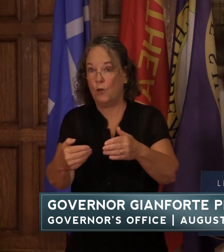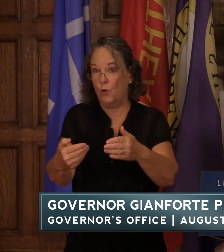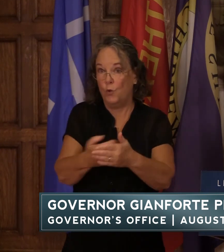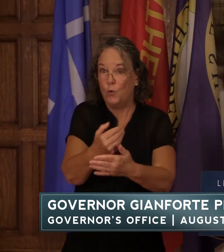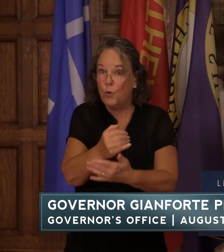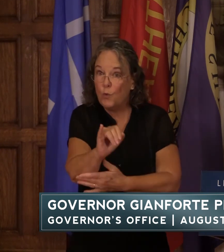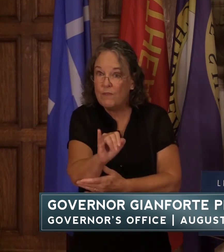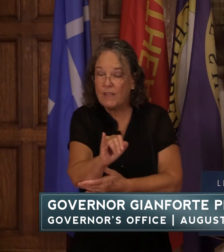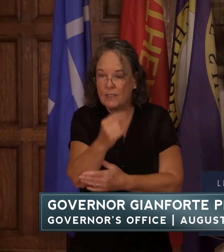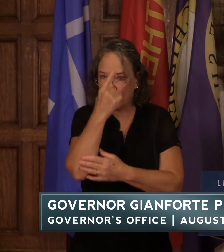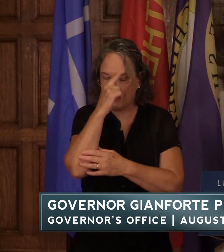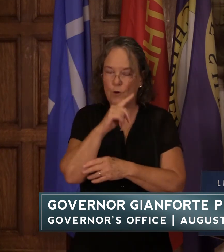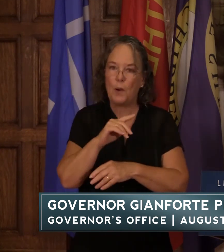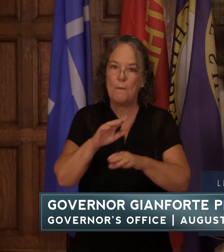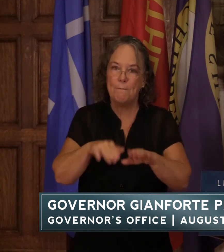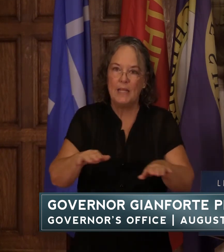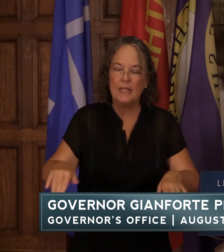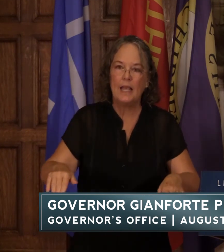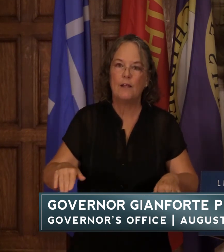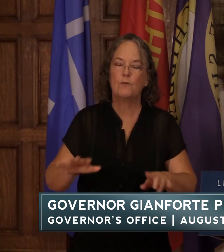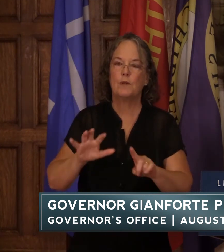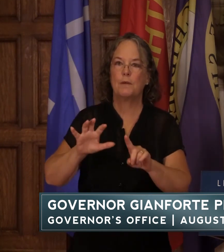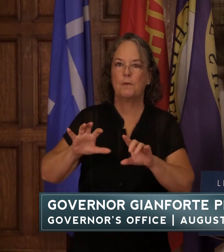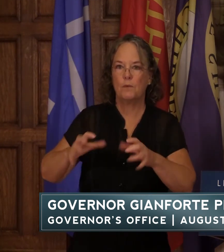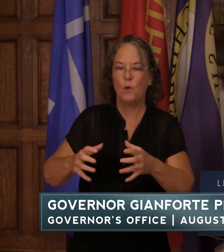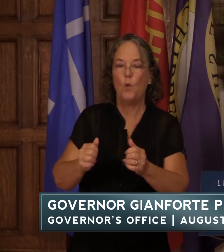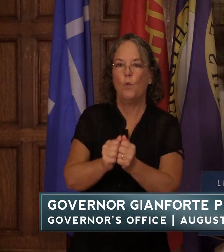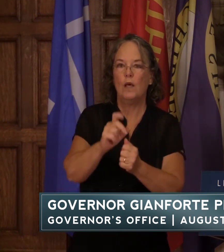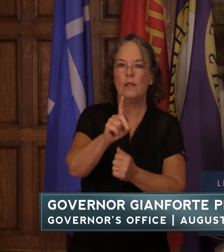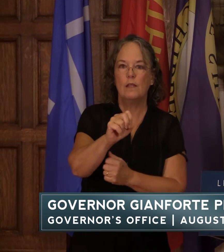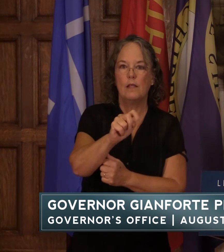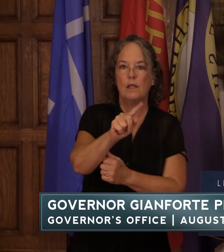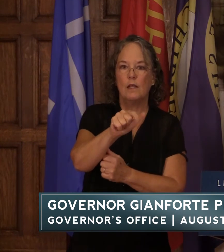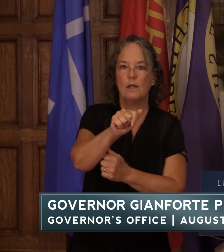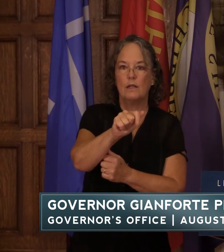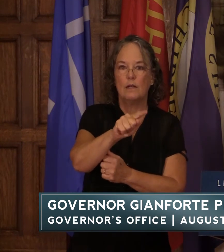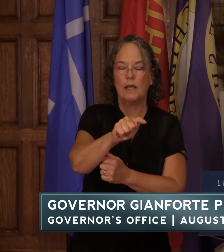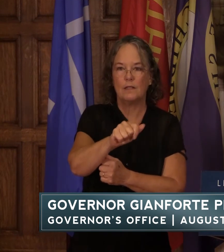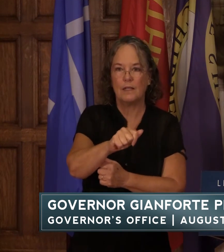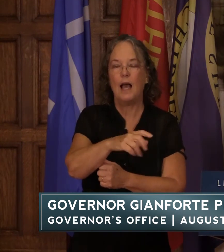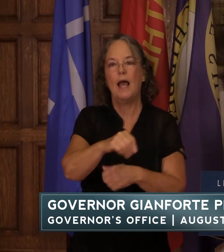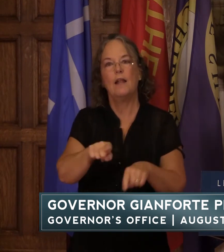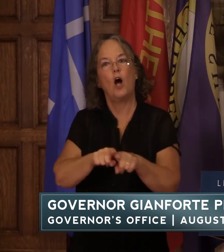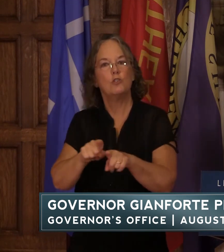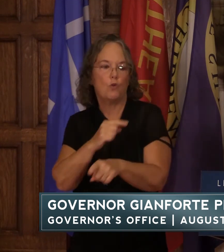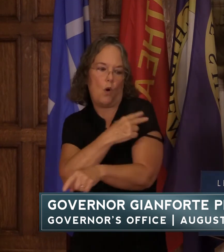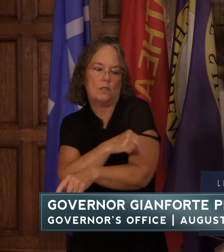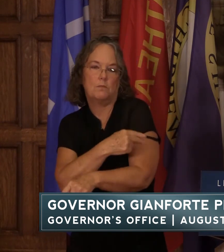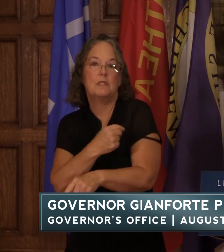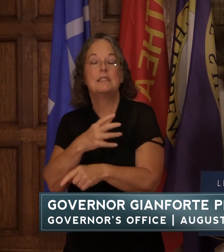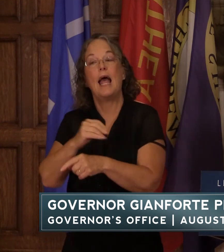for pediatric populations with the delta variant but also hospitalizations and and outcomes